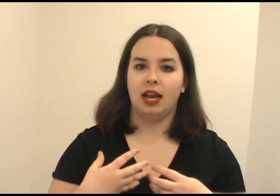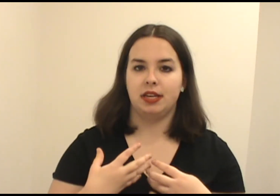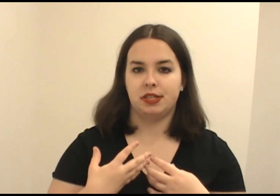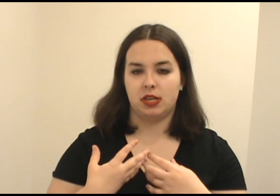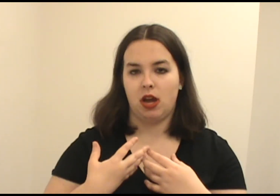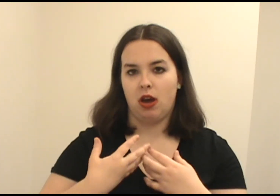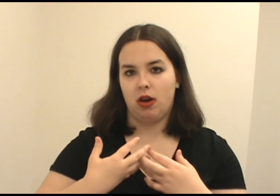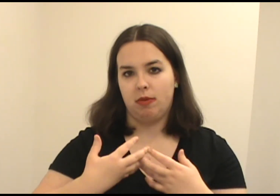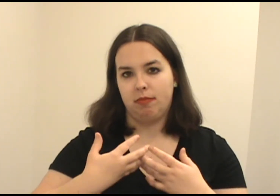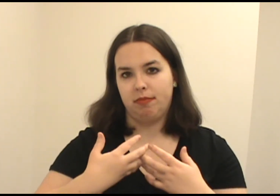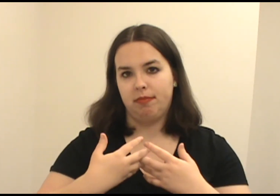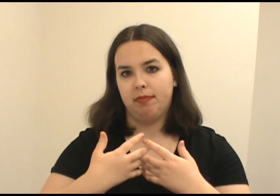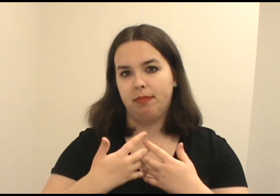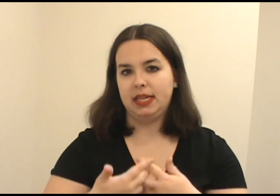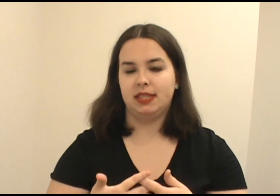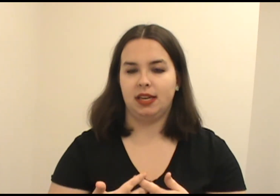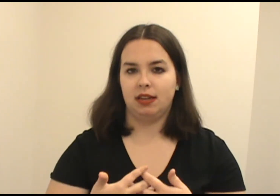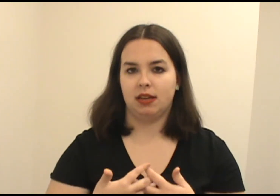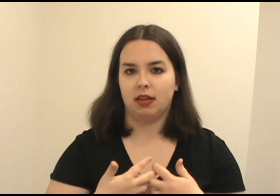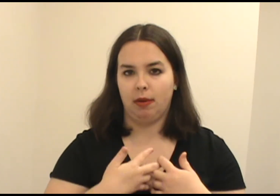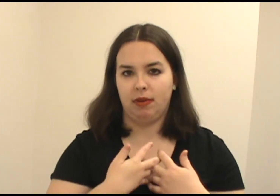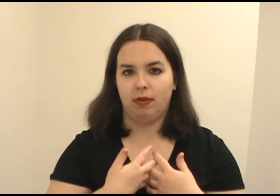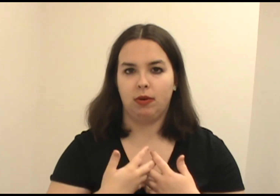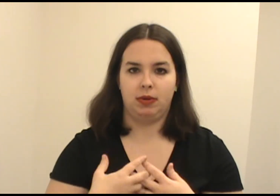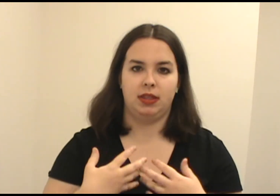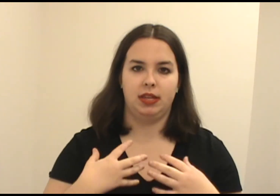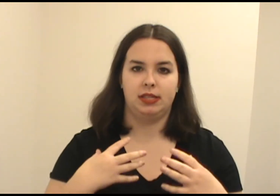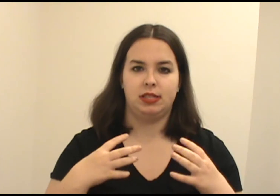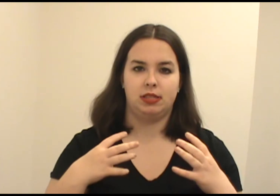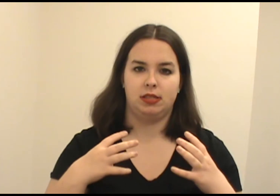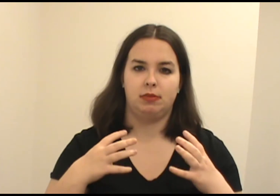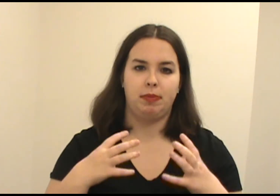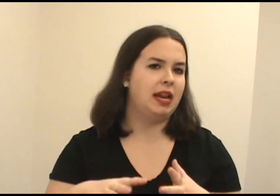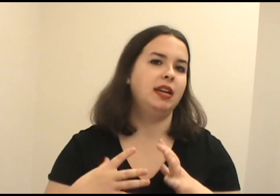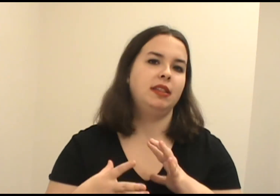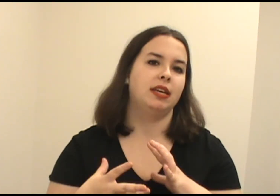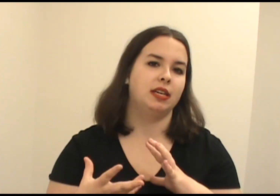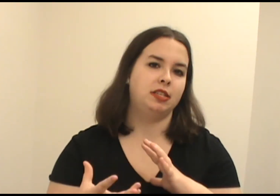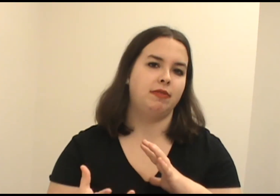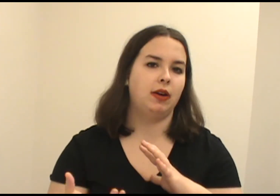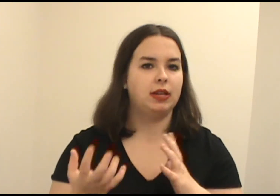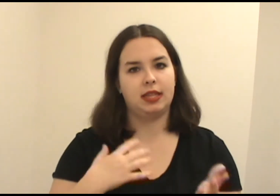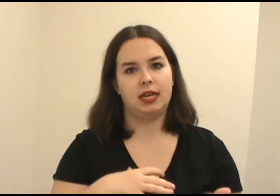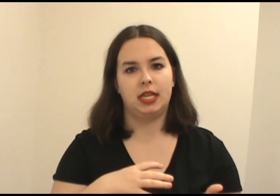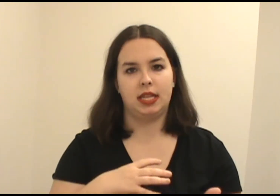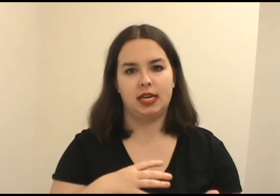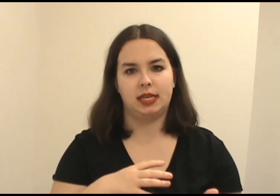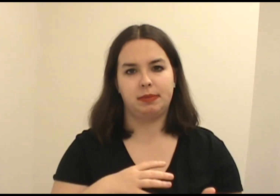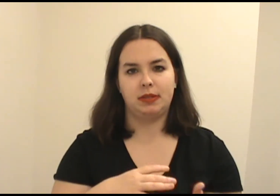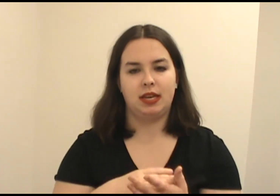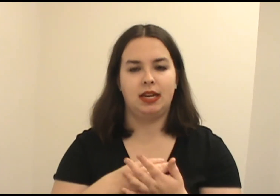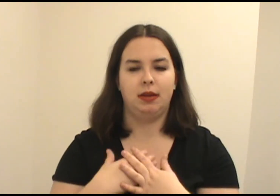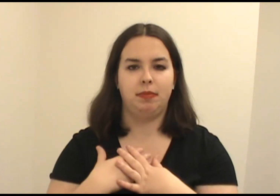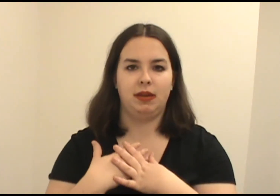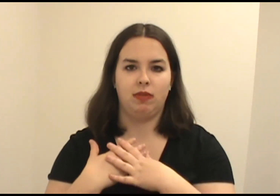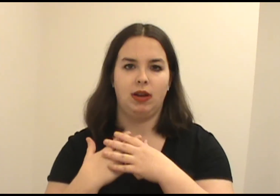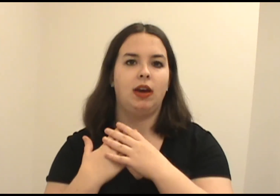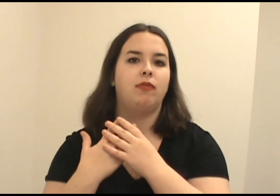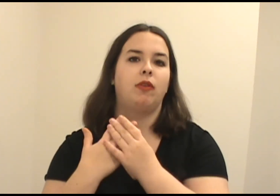And, um, Maisie coming forward with this pendant thing that she found at the end of the last episode that ended up being very helpful